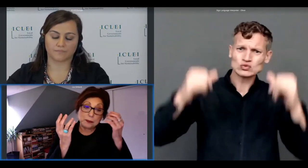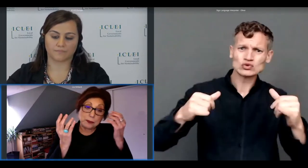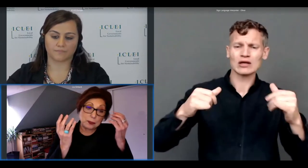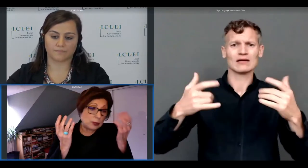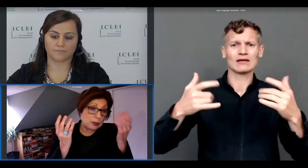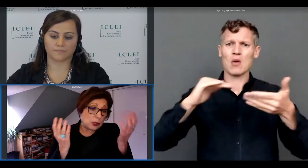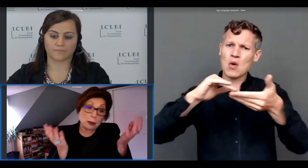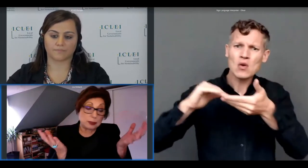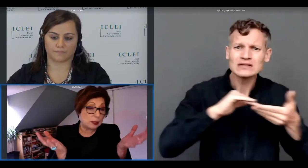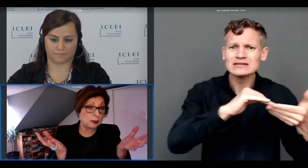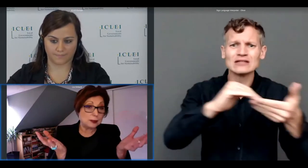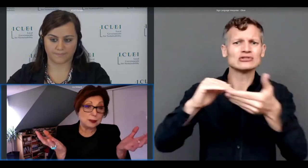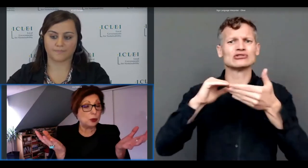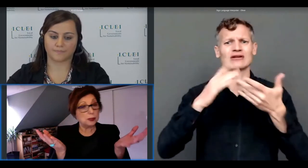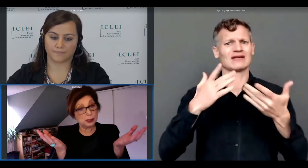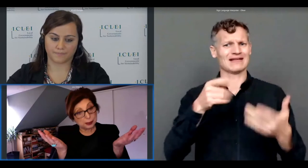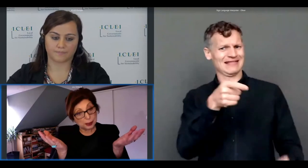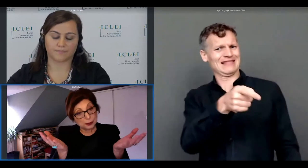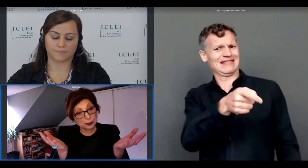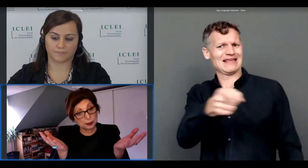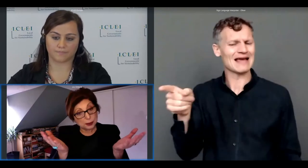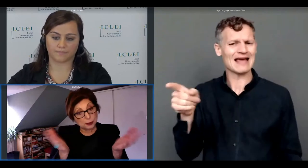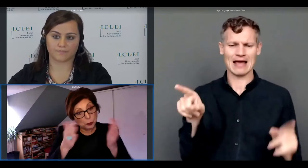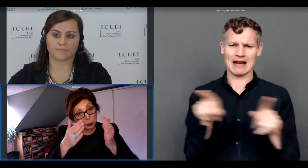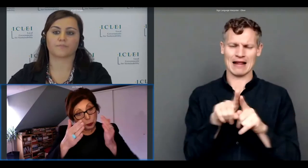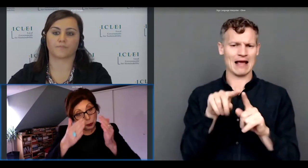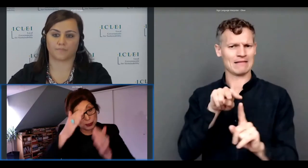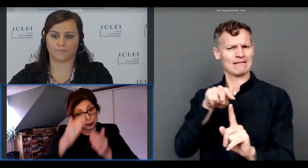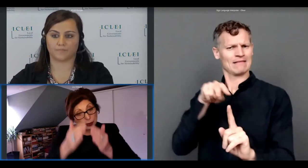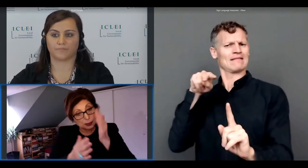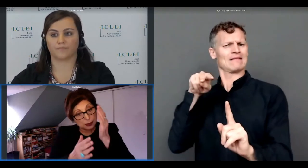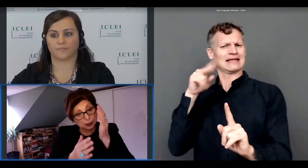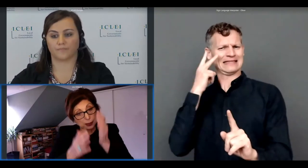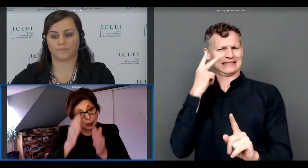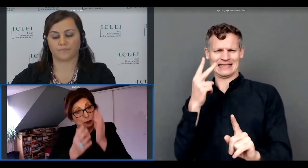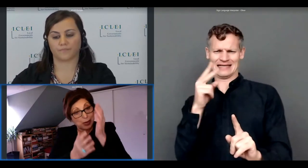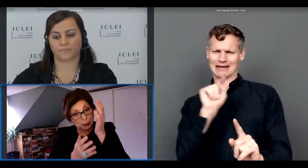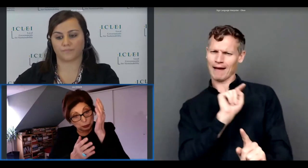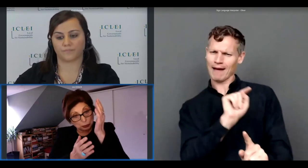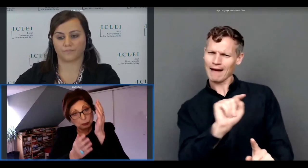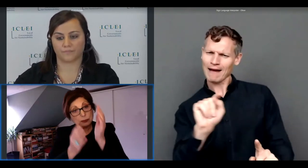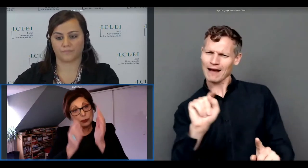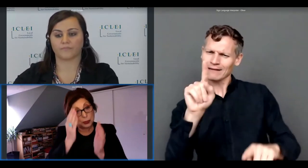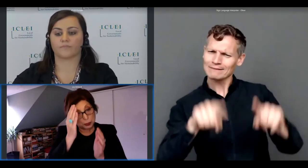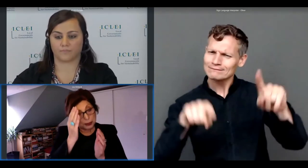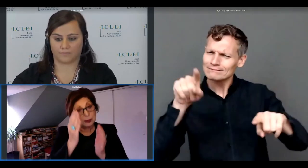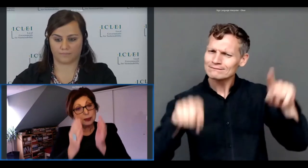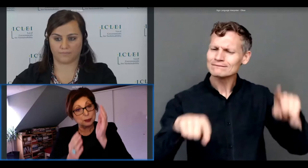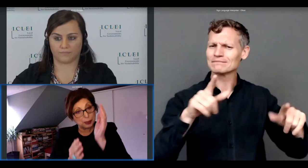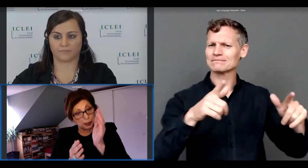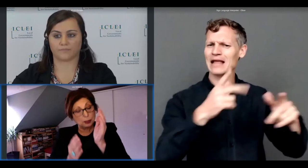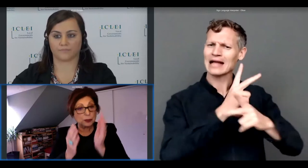the interpreter of all these identities without necessarily having a value judgment